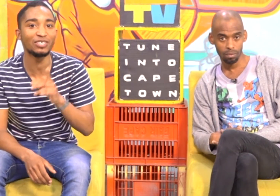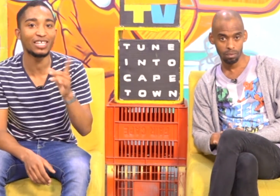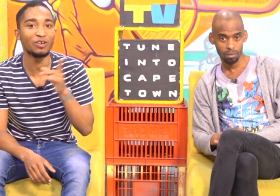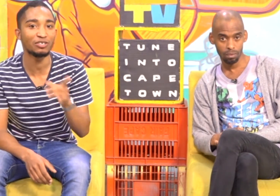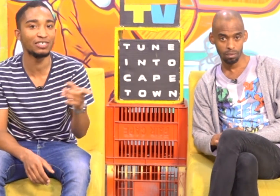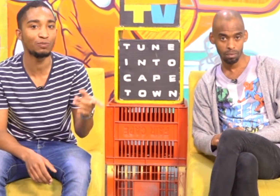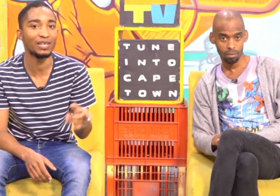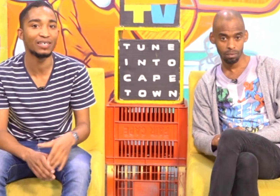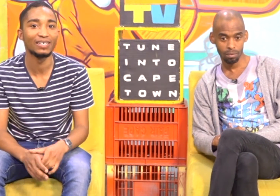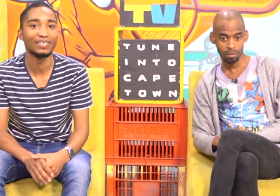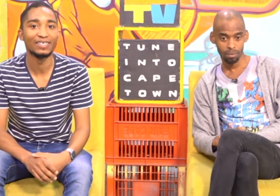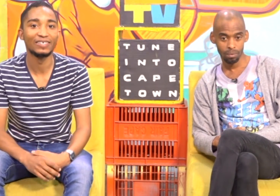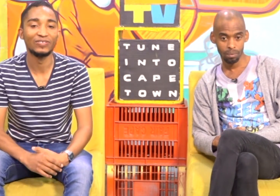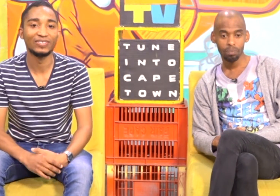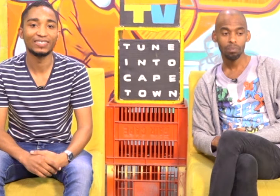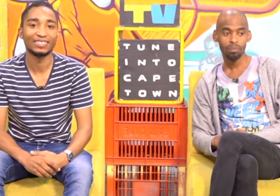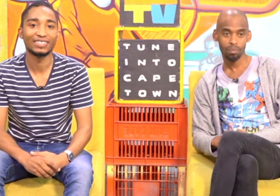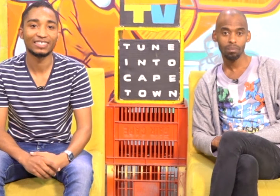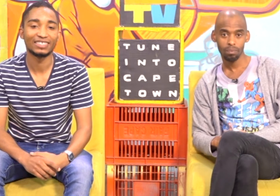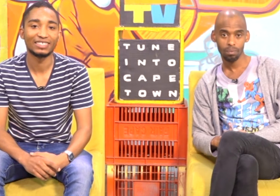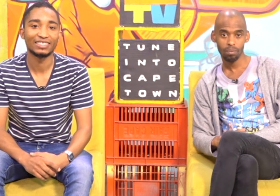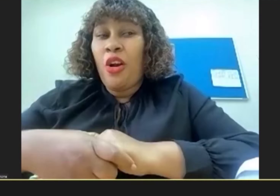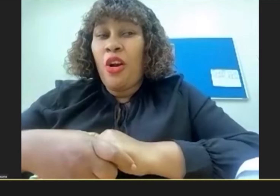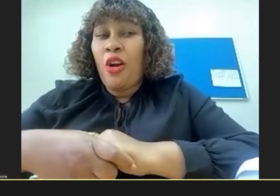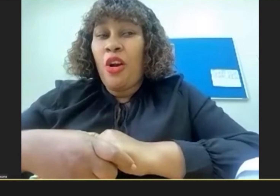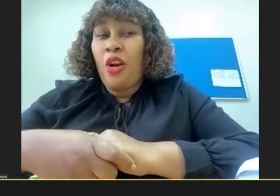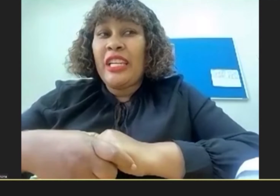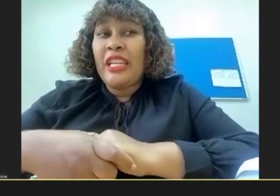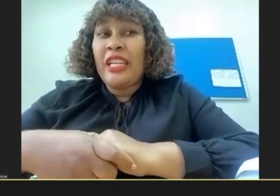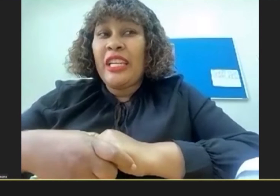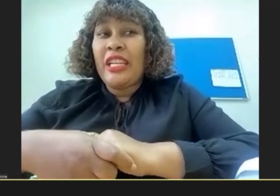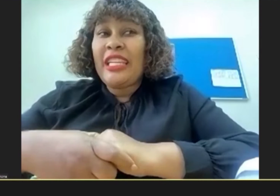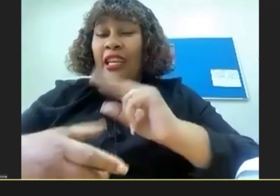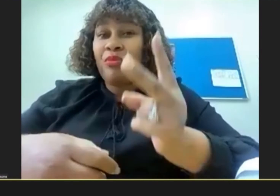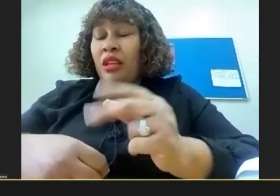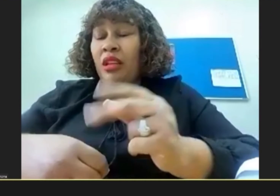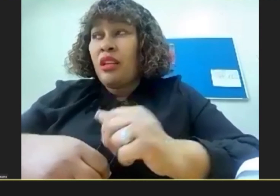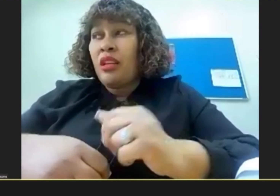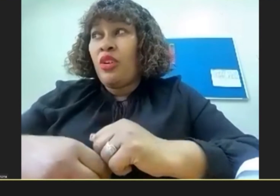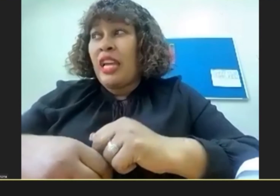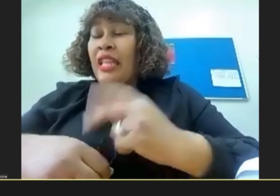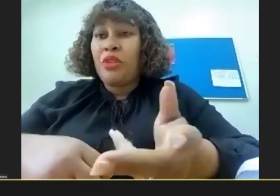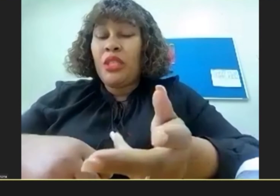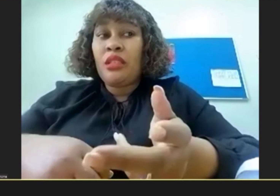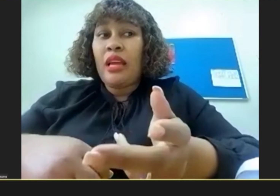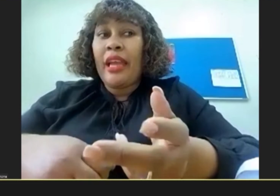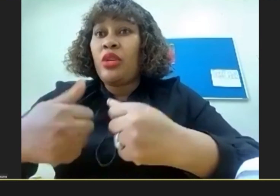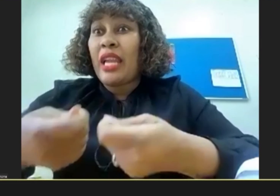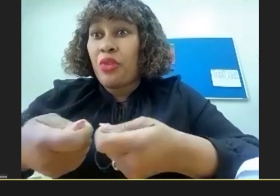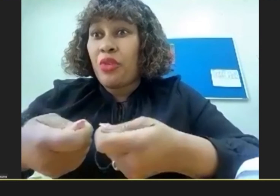That you actually speak? language Or learning the Or the other language Meaning I had to learn Situana language now